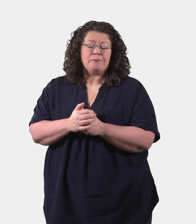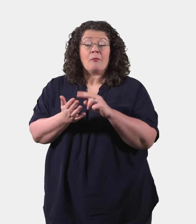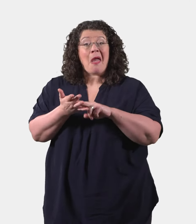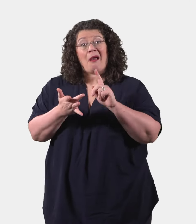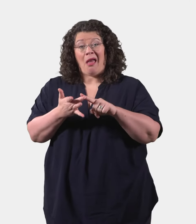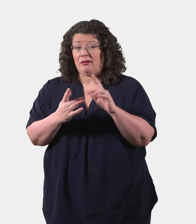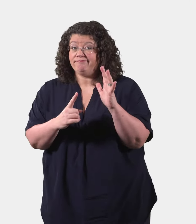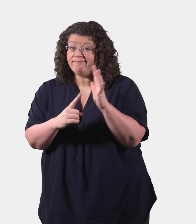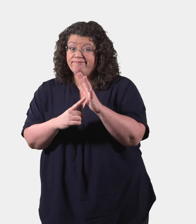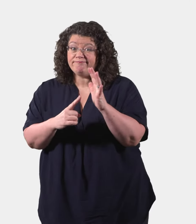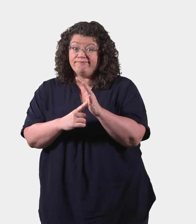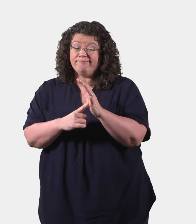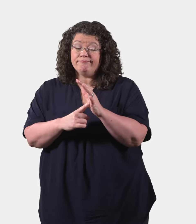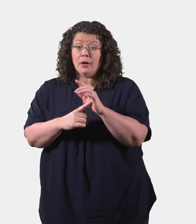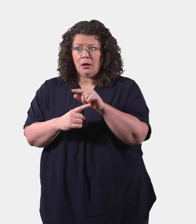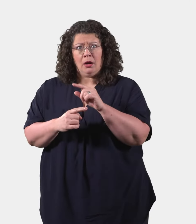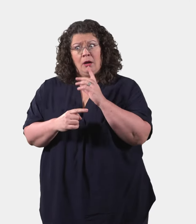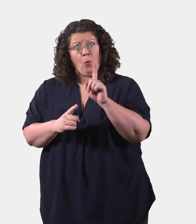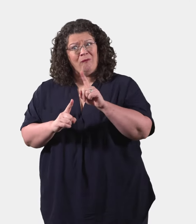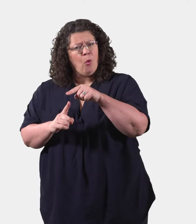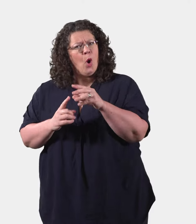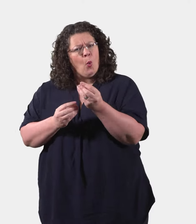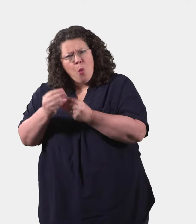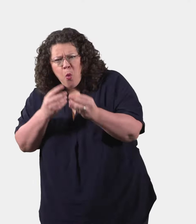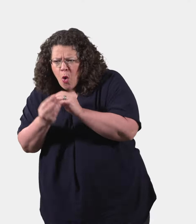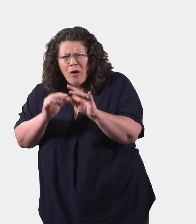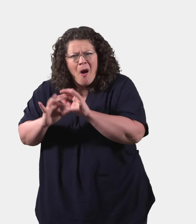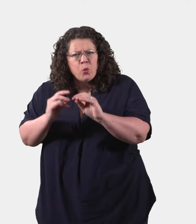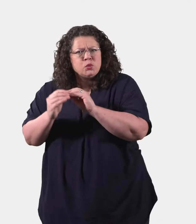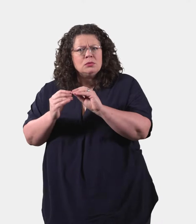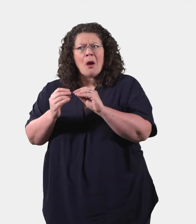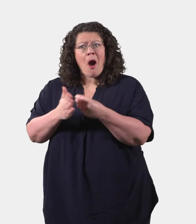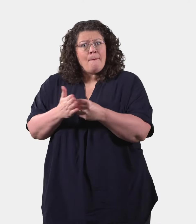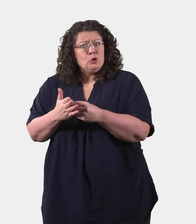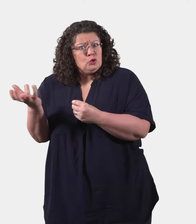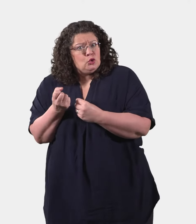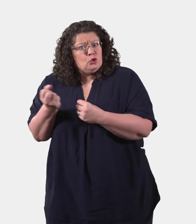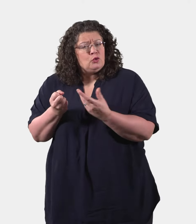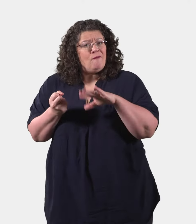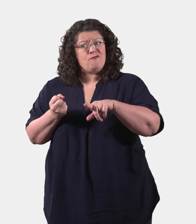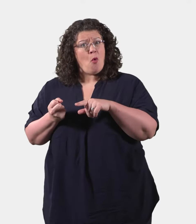National Insurance is important. It is used to work out how much money you should get from benefits like state pension.